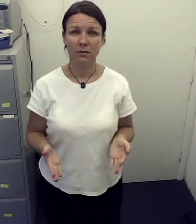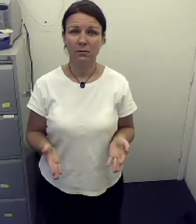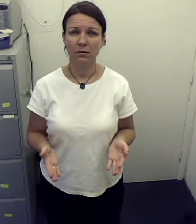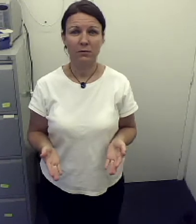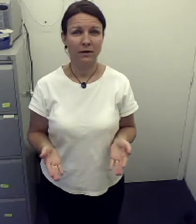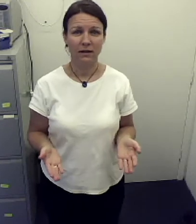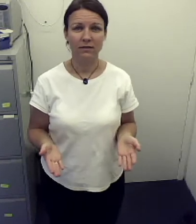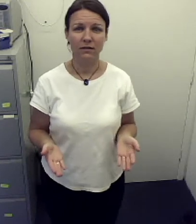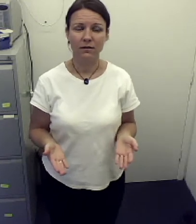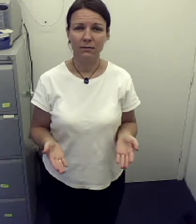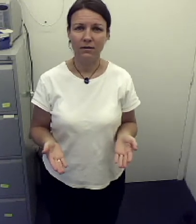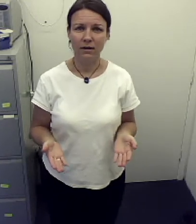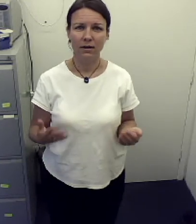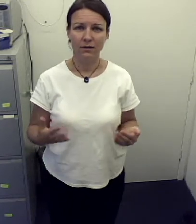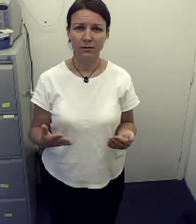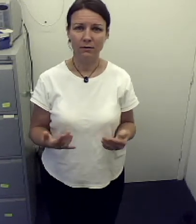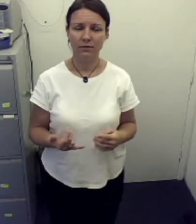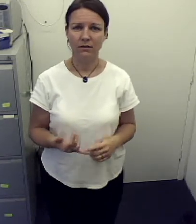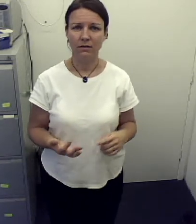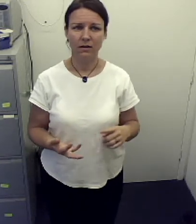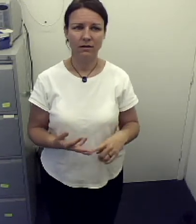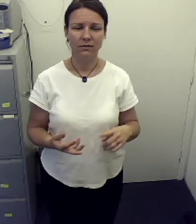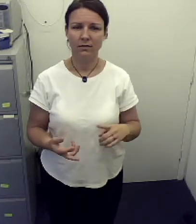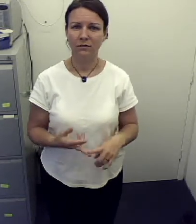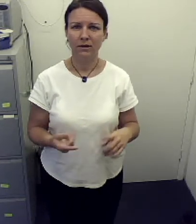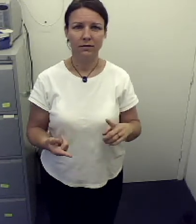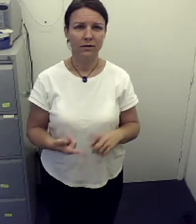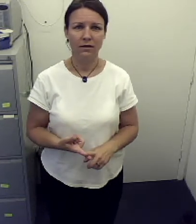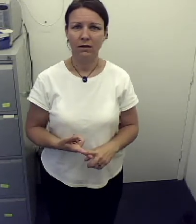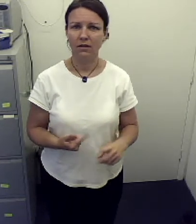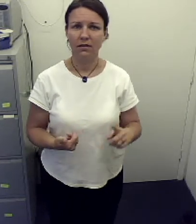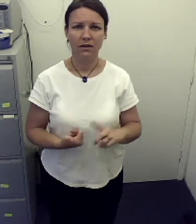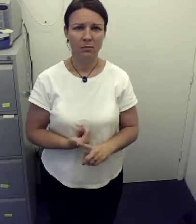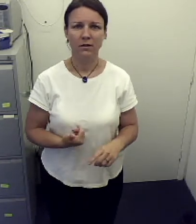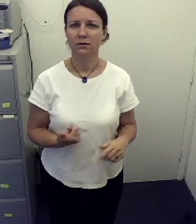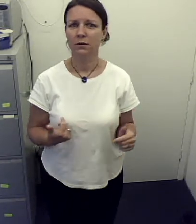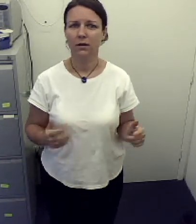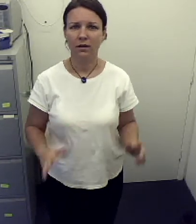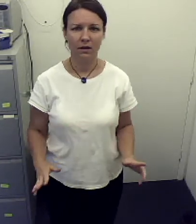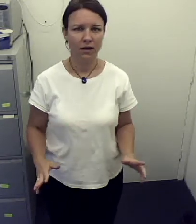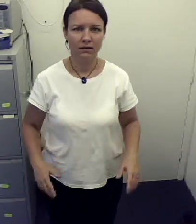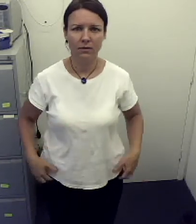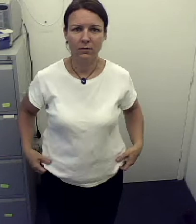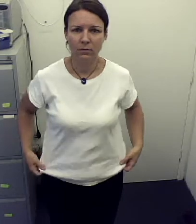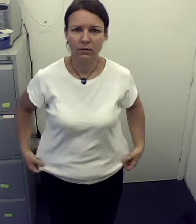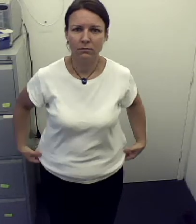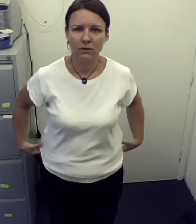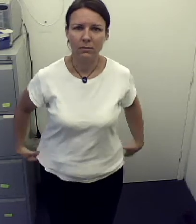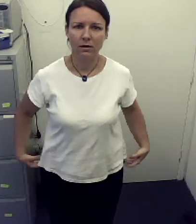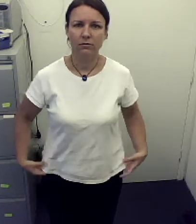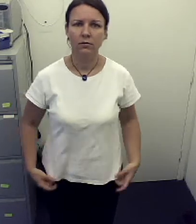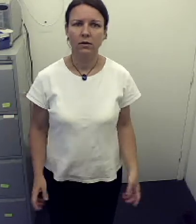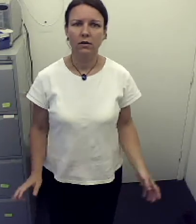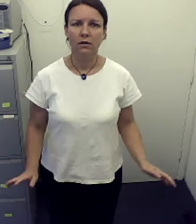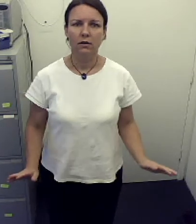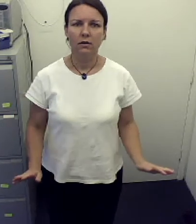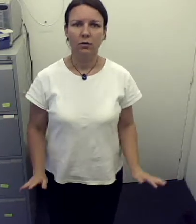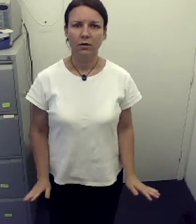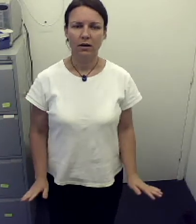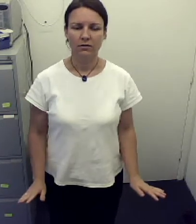moment, probably again 10 times a day. Anytime you're feeling tired, dizzy, faint, can't think, your brain's not working, anytime at all. It's really powerful. All you have